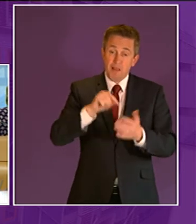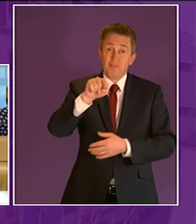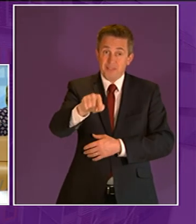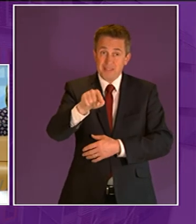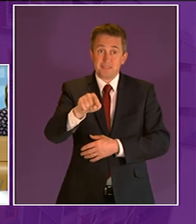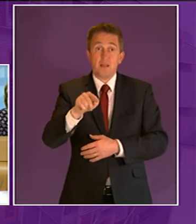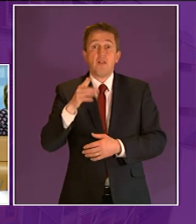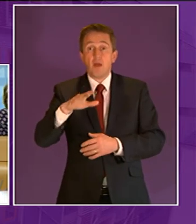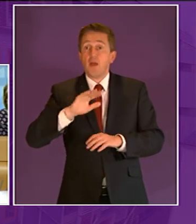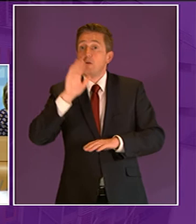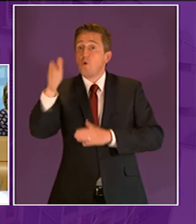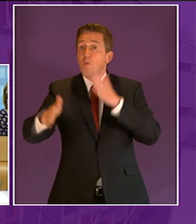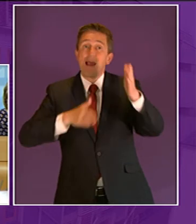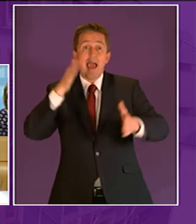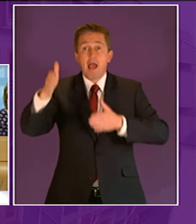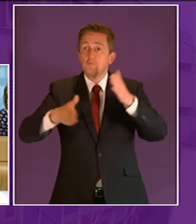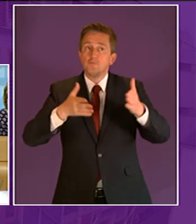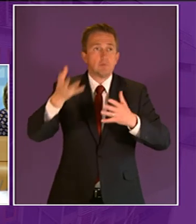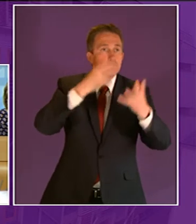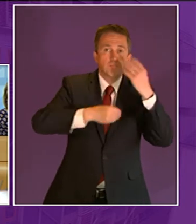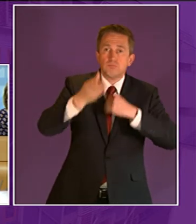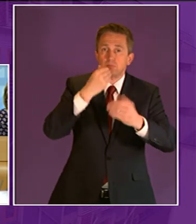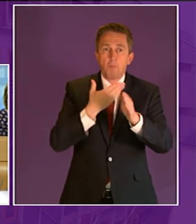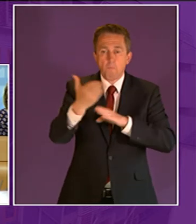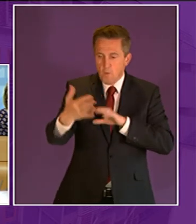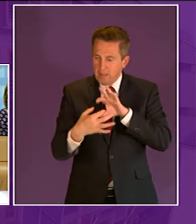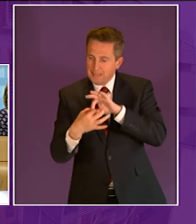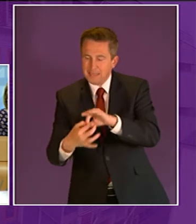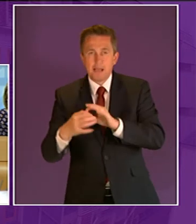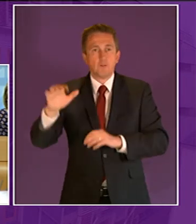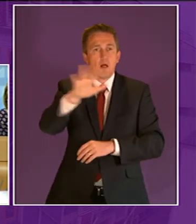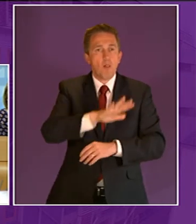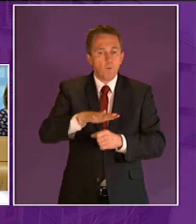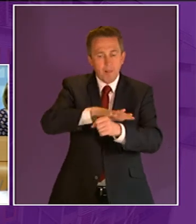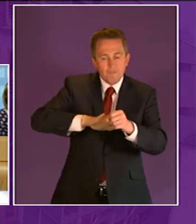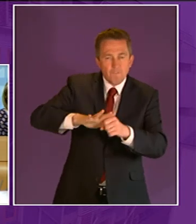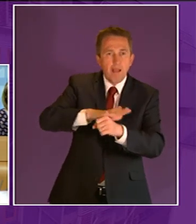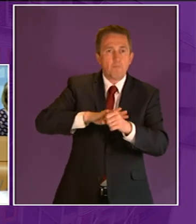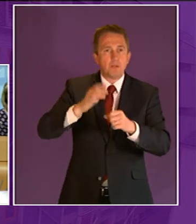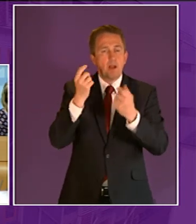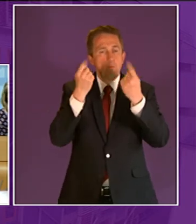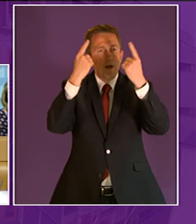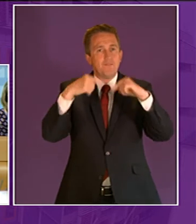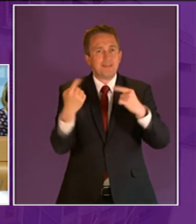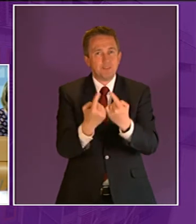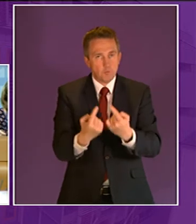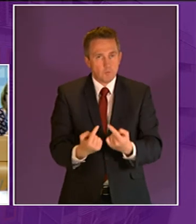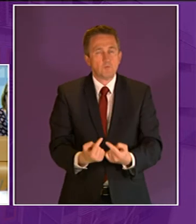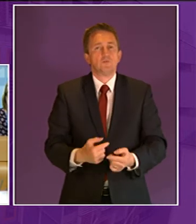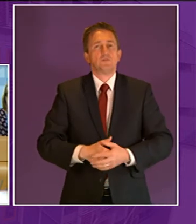education their children experience the more they connect to our environment and environmental issues as well and as